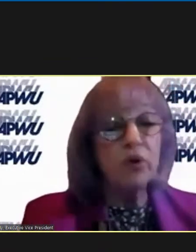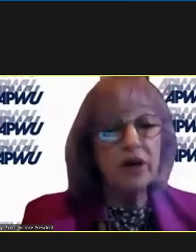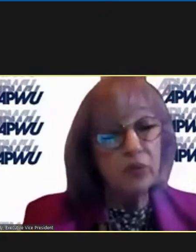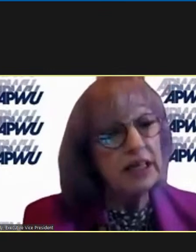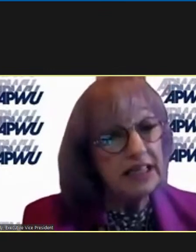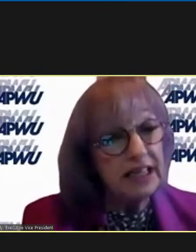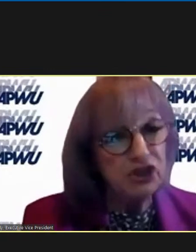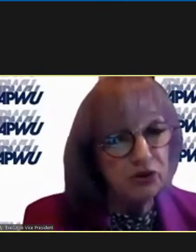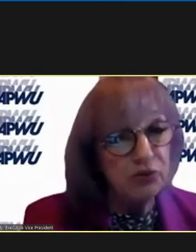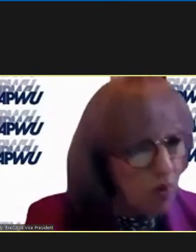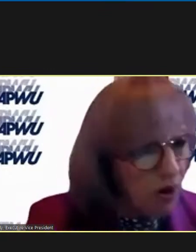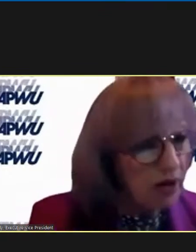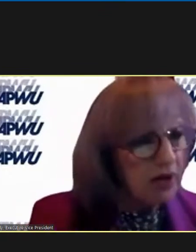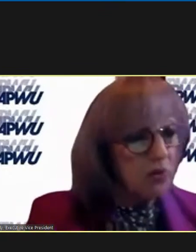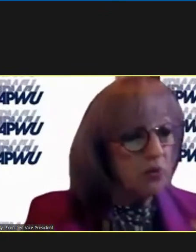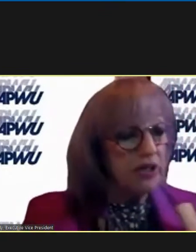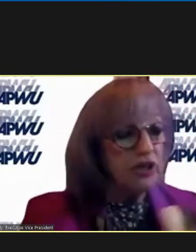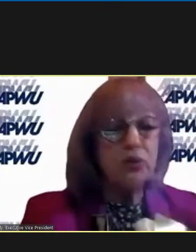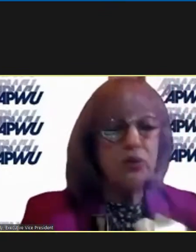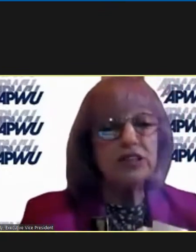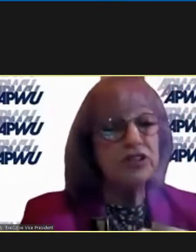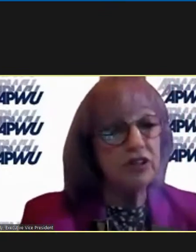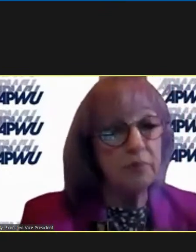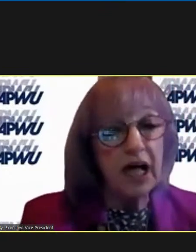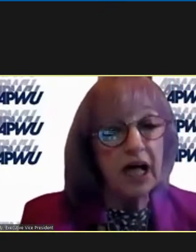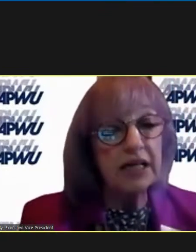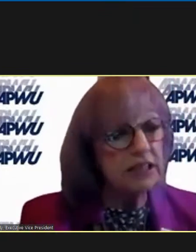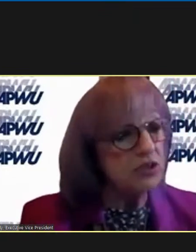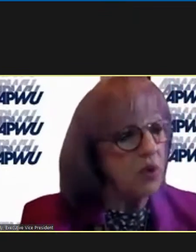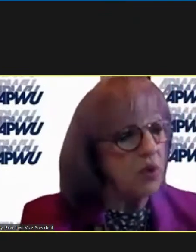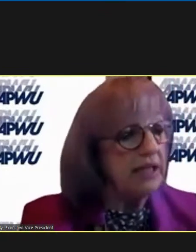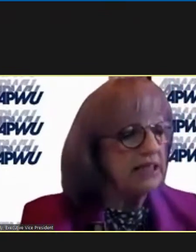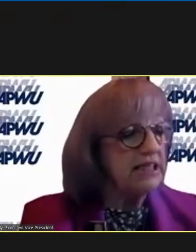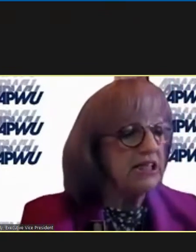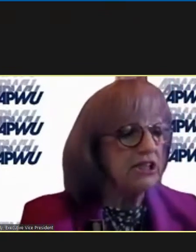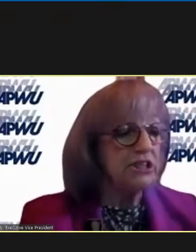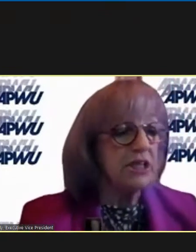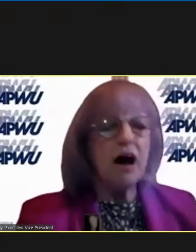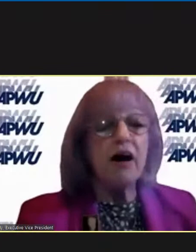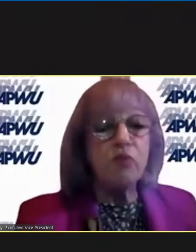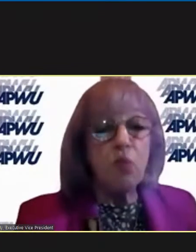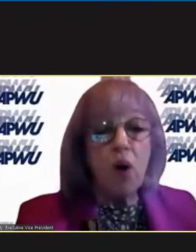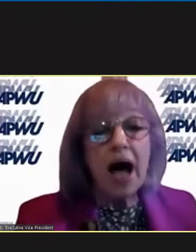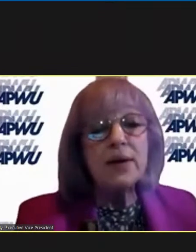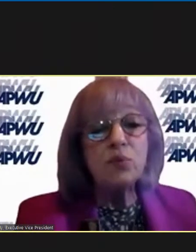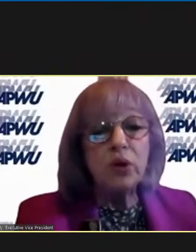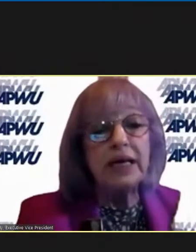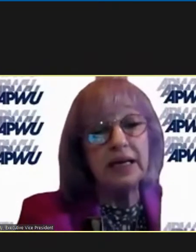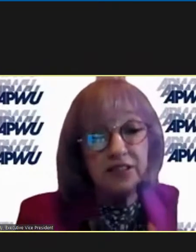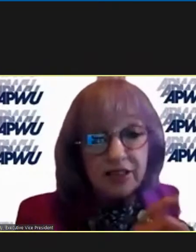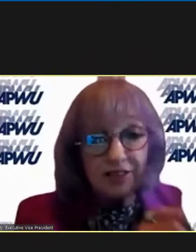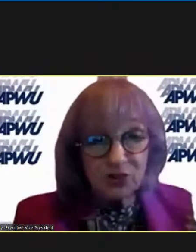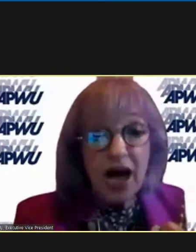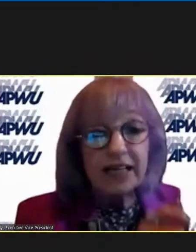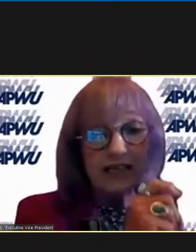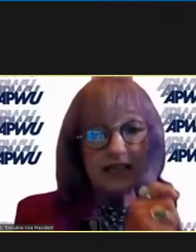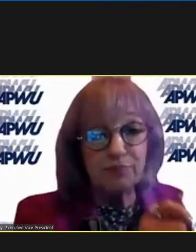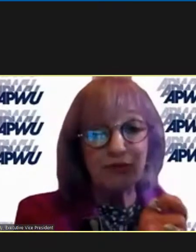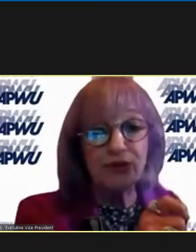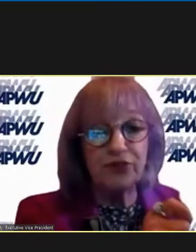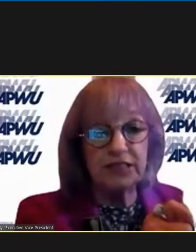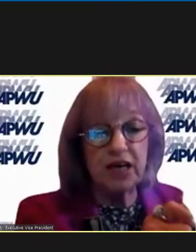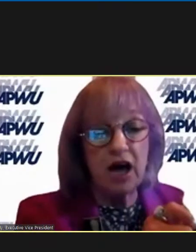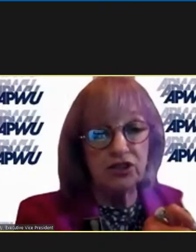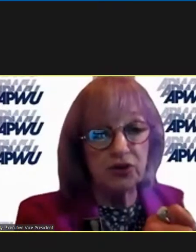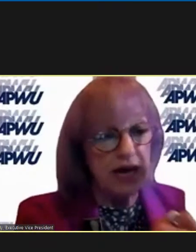but we really need you more we you guys are the blood the sweat the tears of why we try